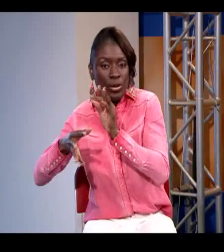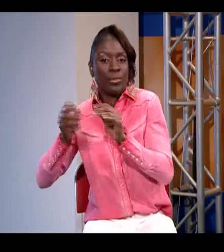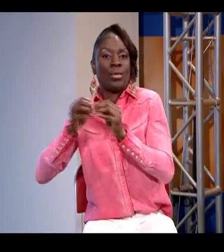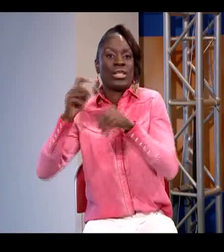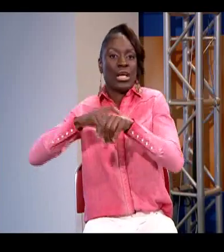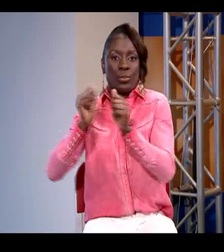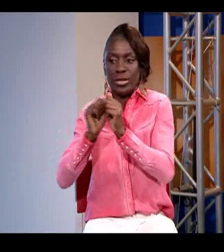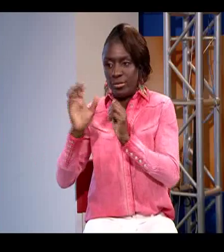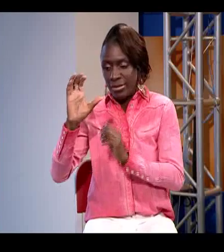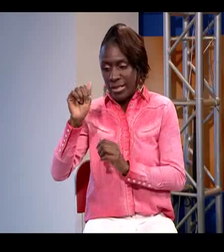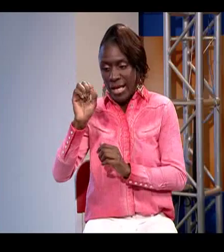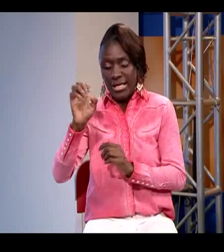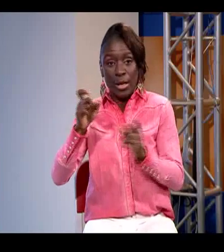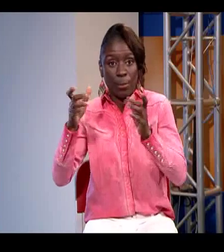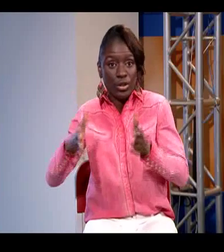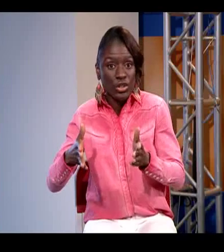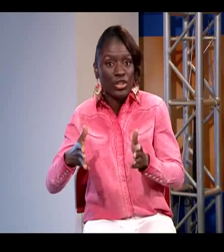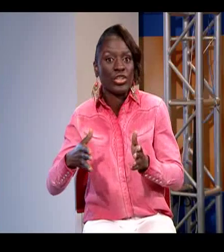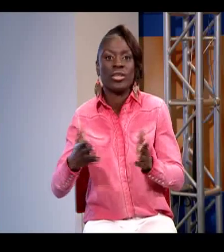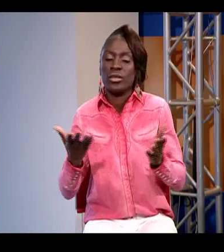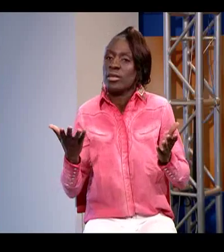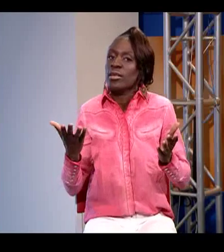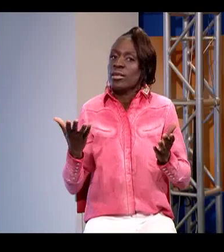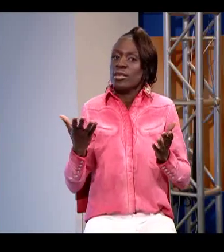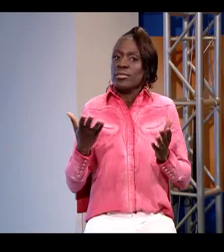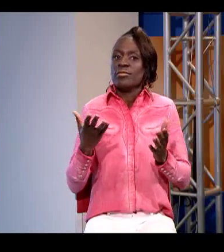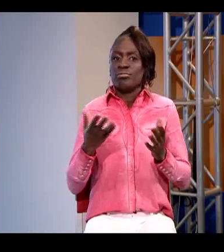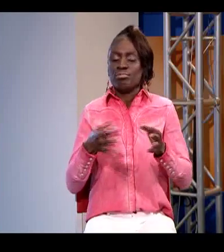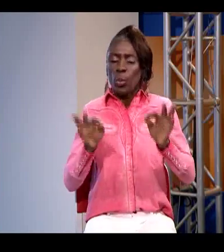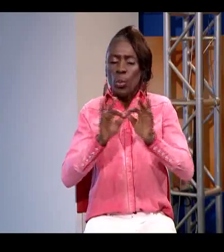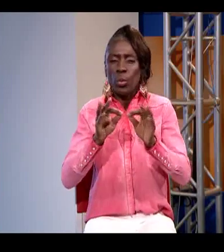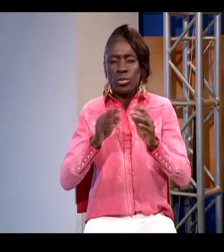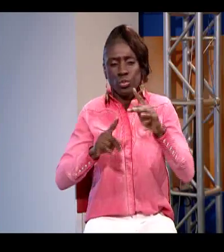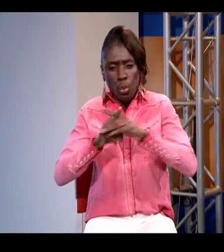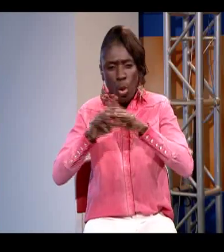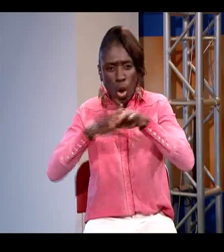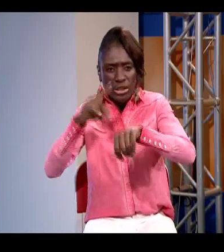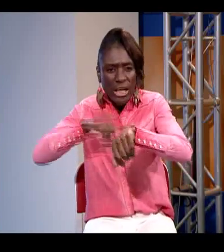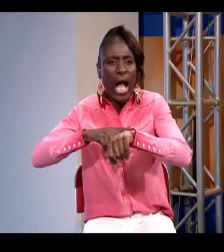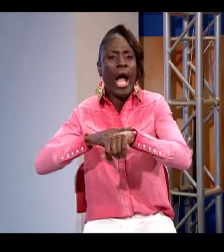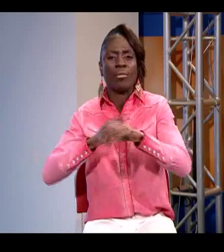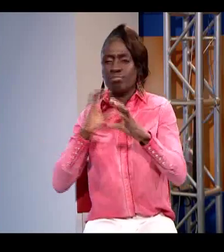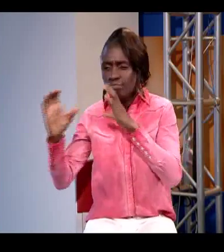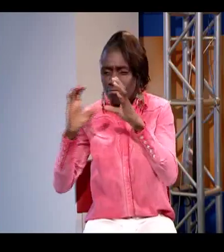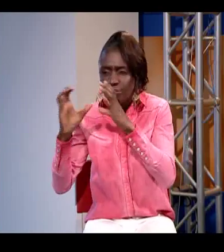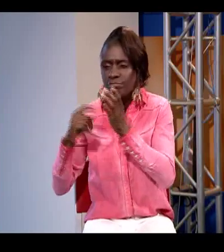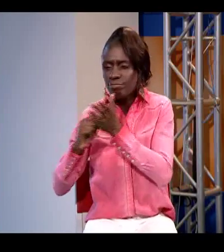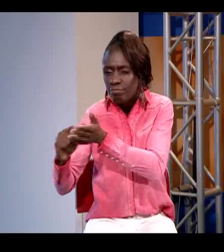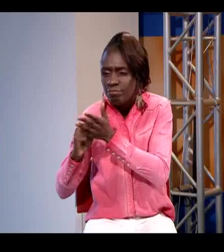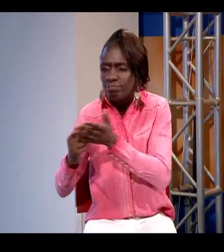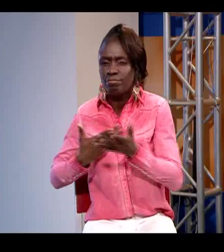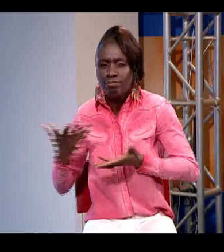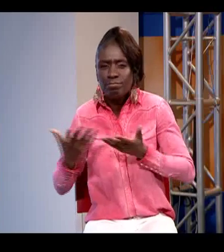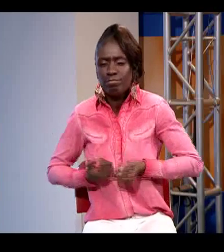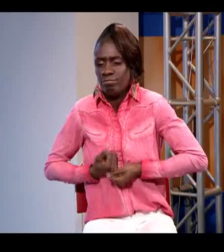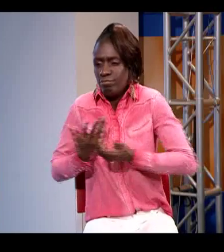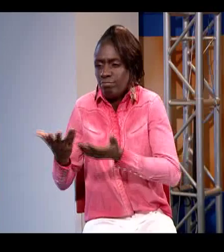know working with an interpreter and uh spending some time with a case manager is important and you can't spend too much time doing that it's important to get your appointments on time